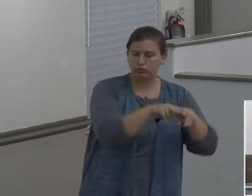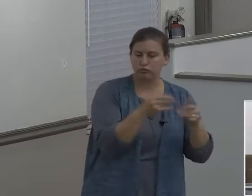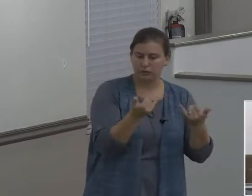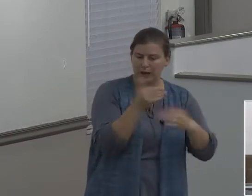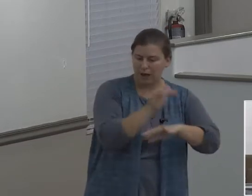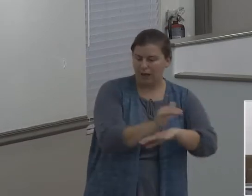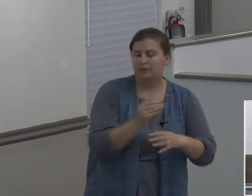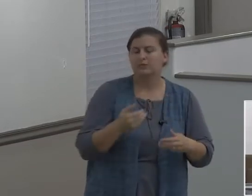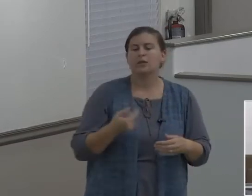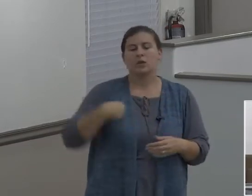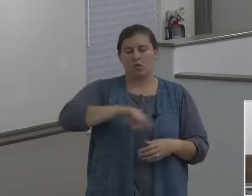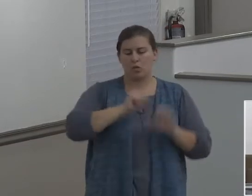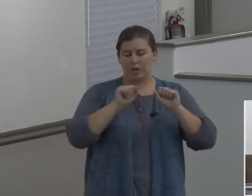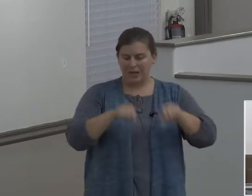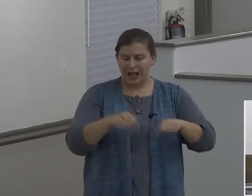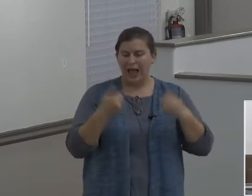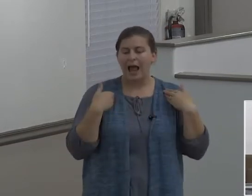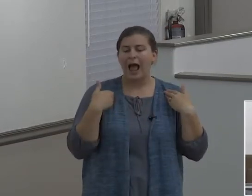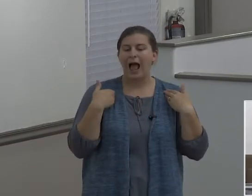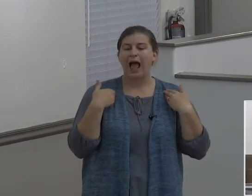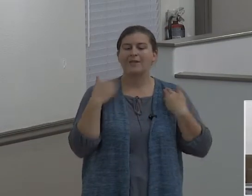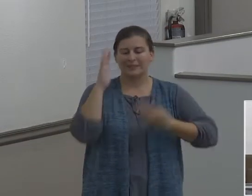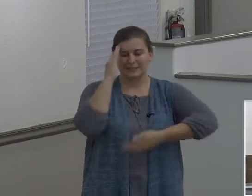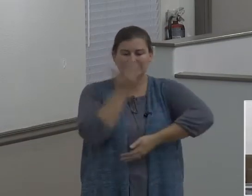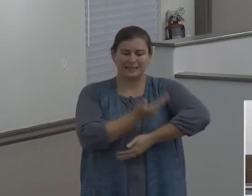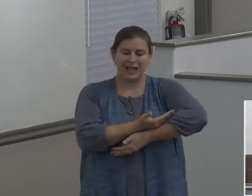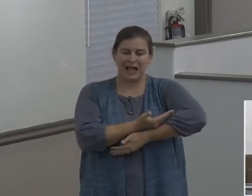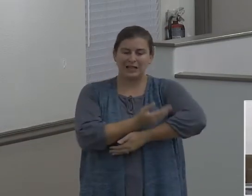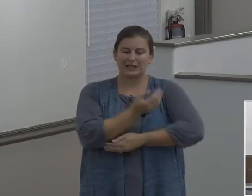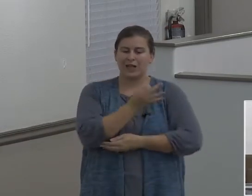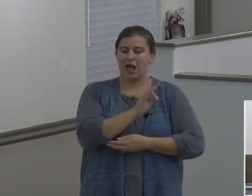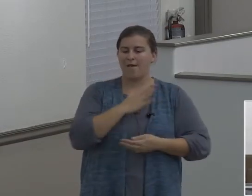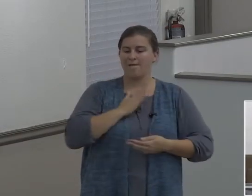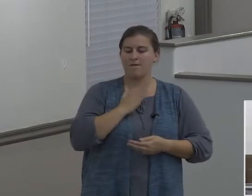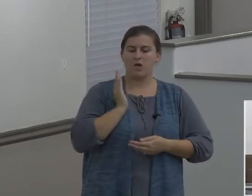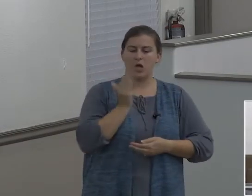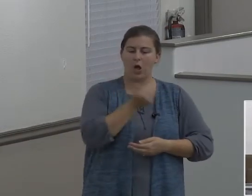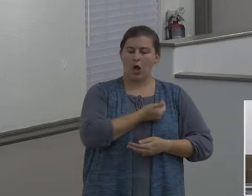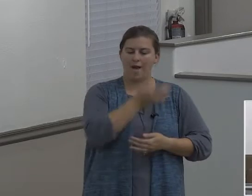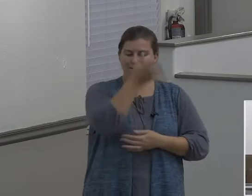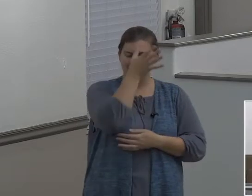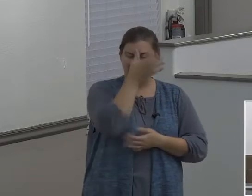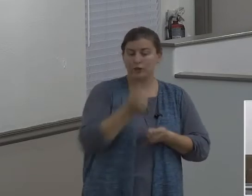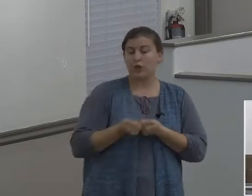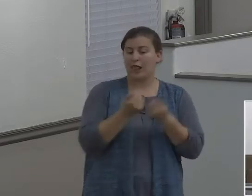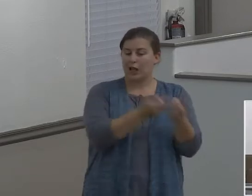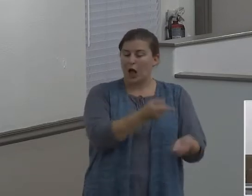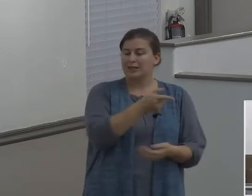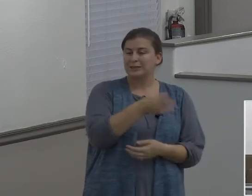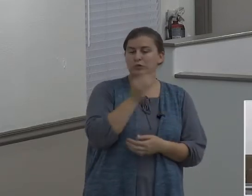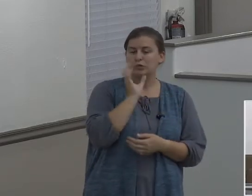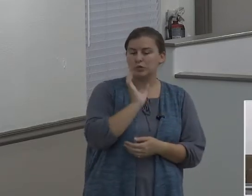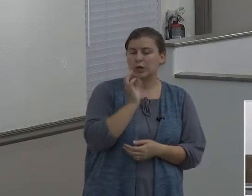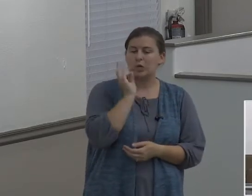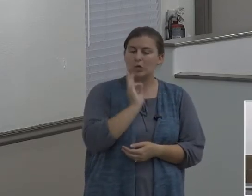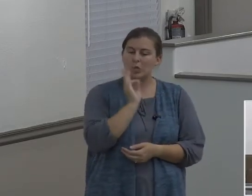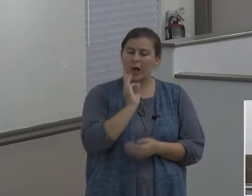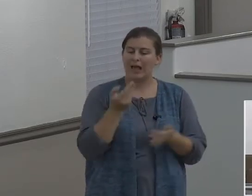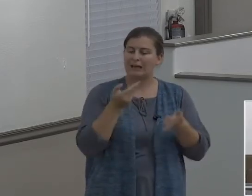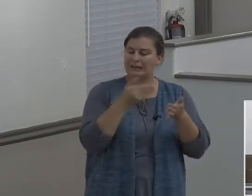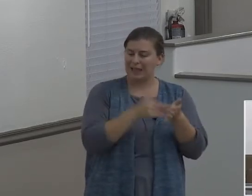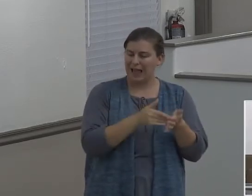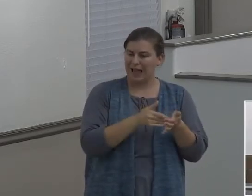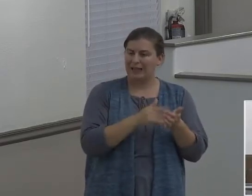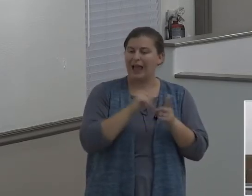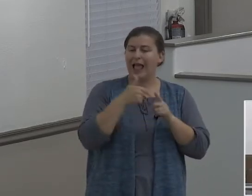may preserve seed of our father. And they made their father drink wine that night also. And the younger arose